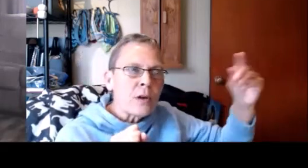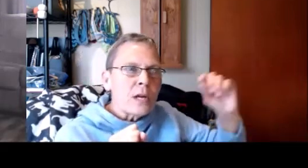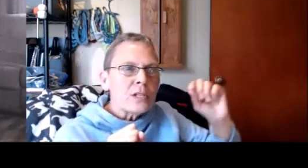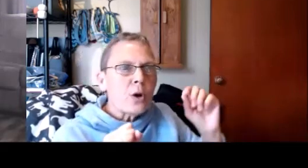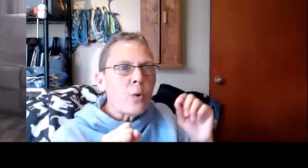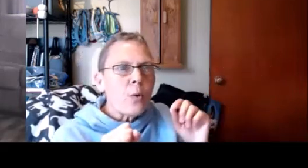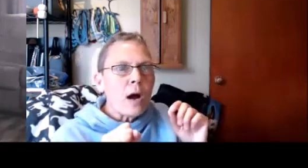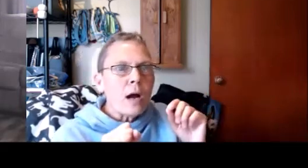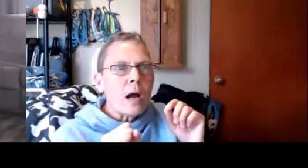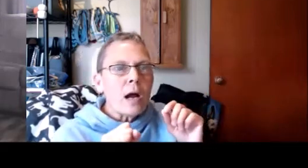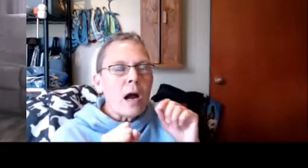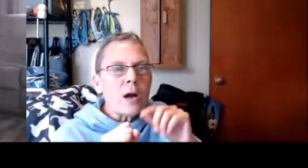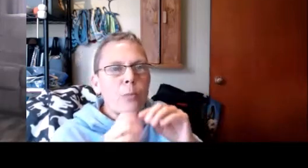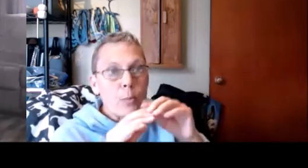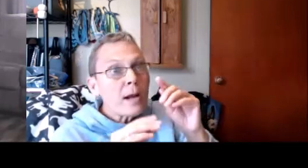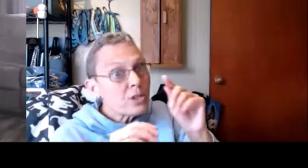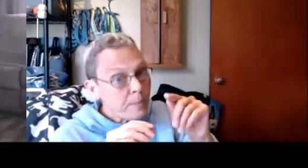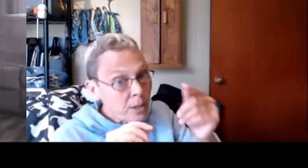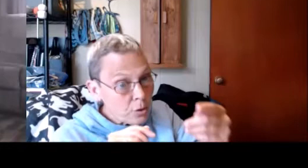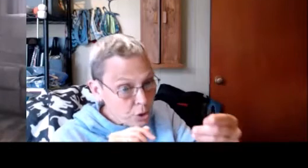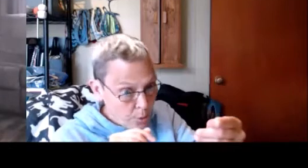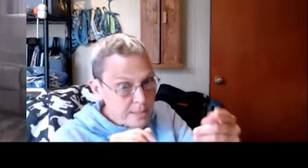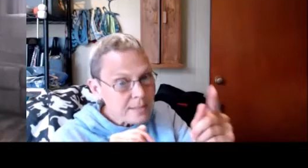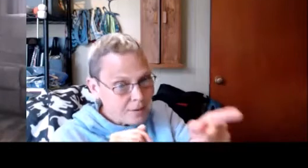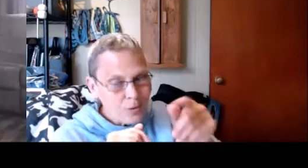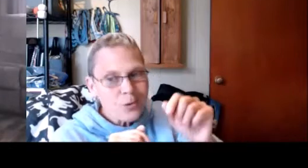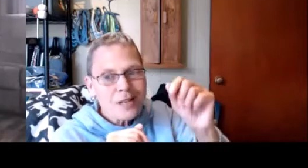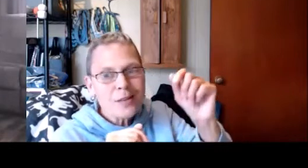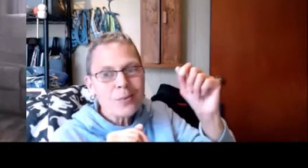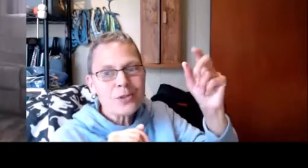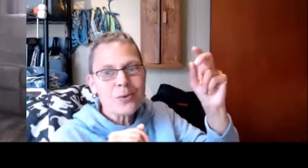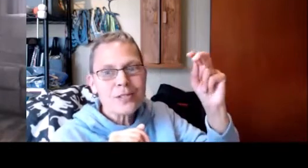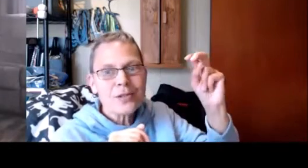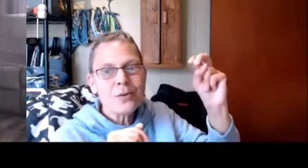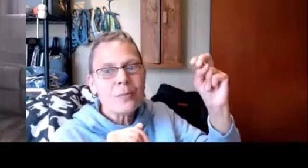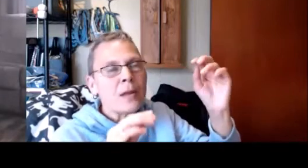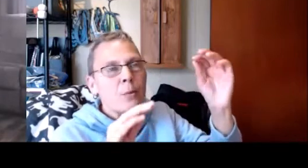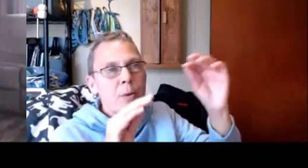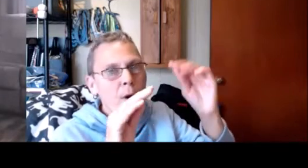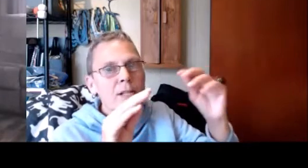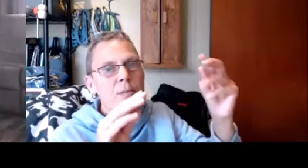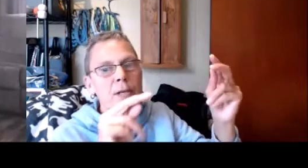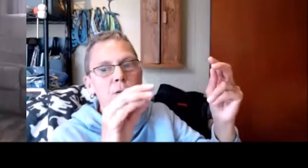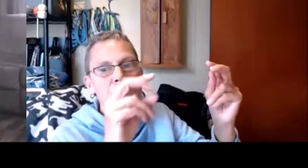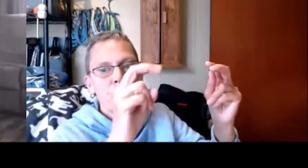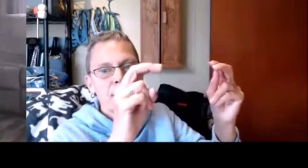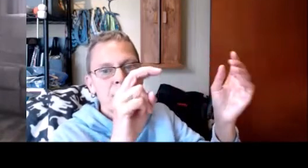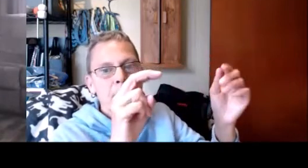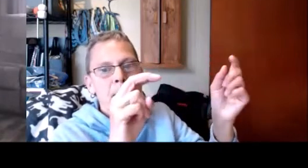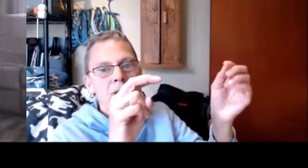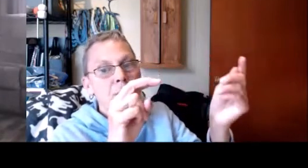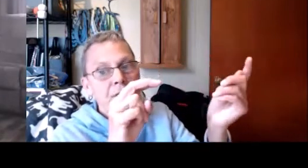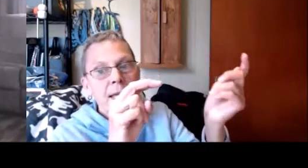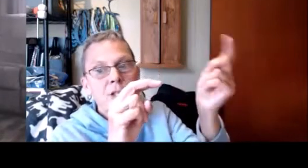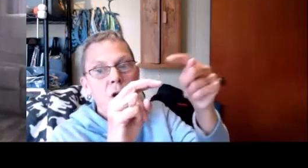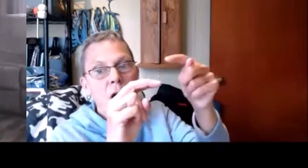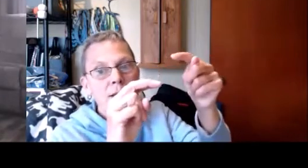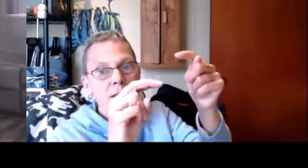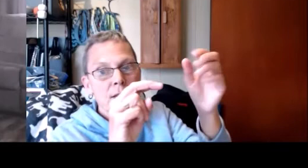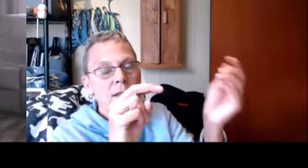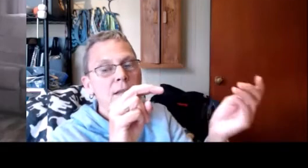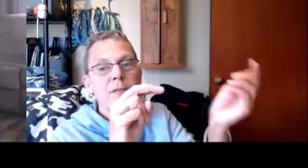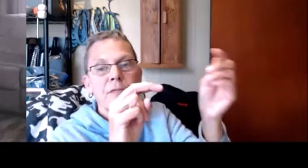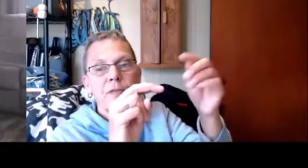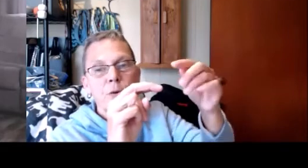closer, so we want it to be her choice, and I heard you say the word choice too, we want it to be her choice, so if they